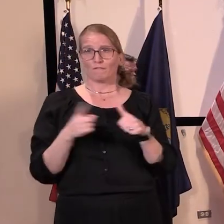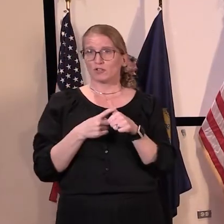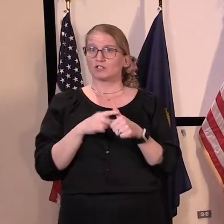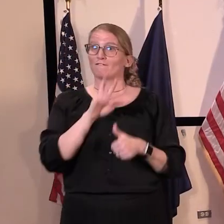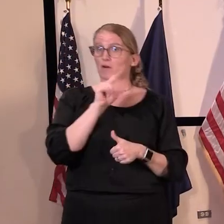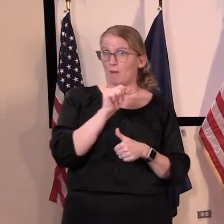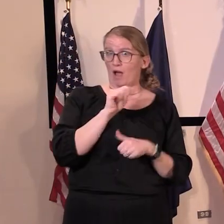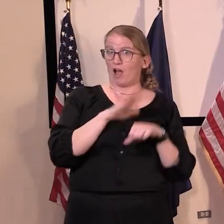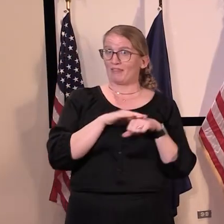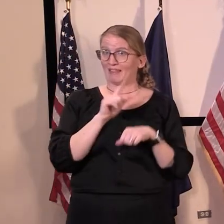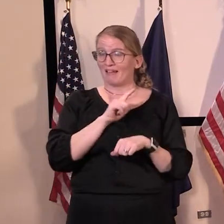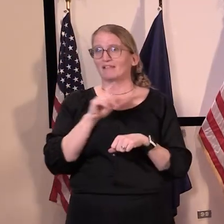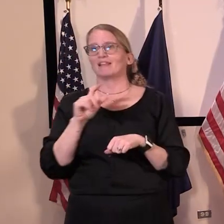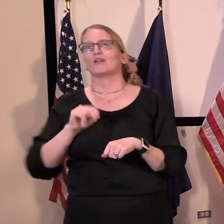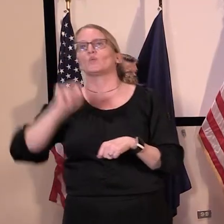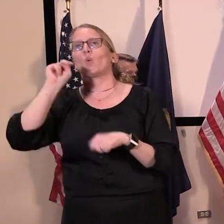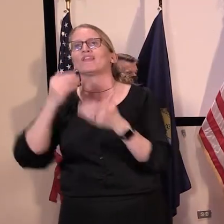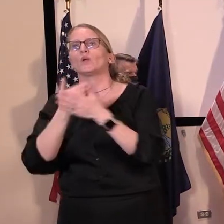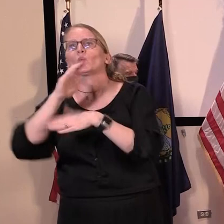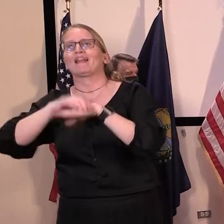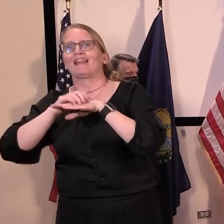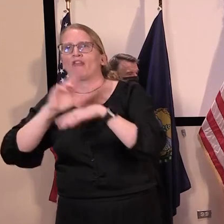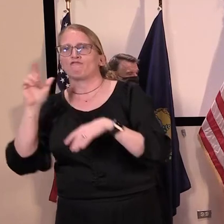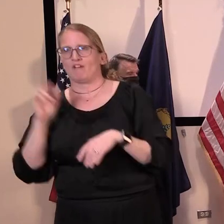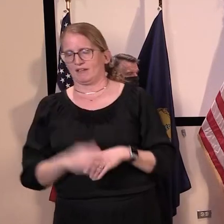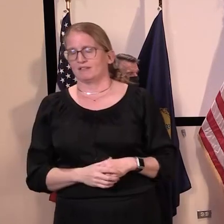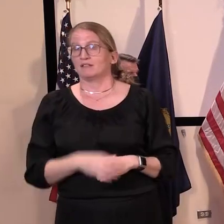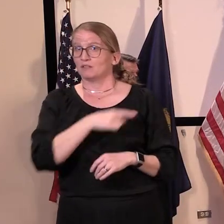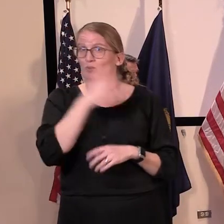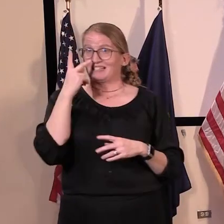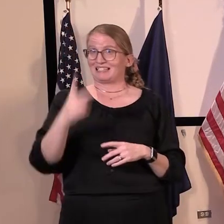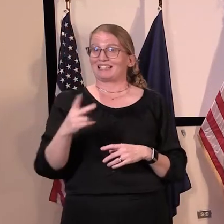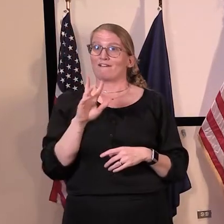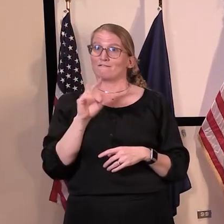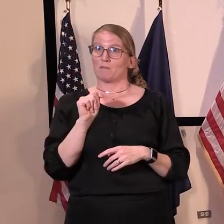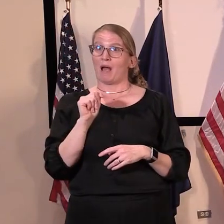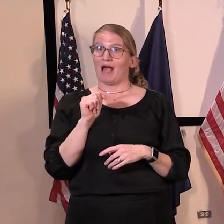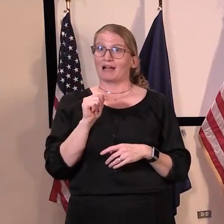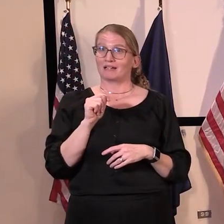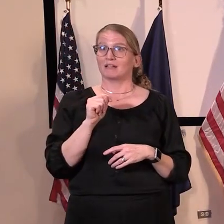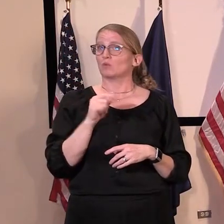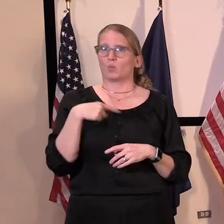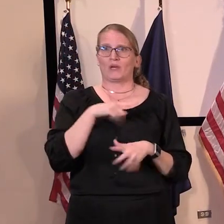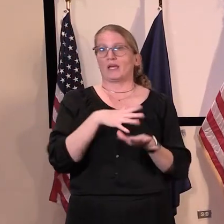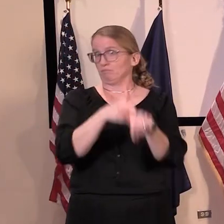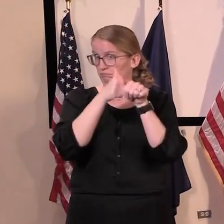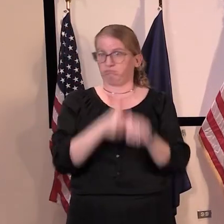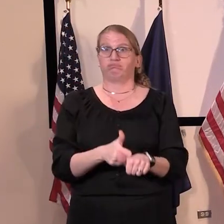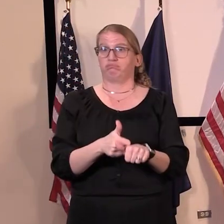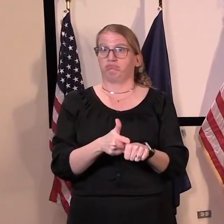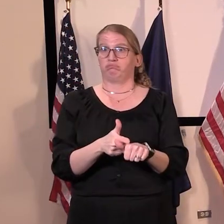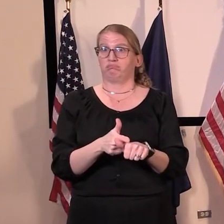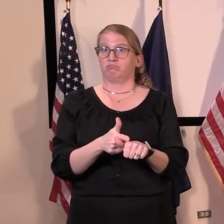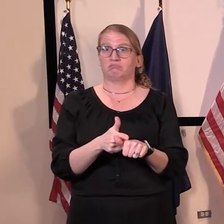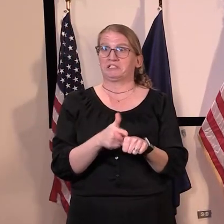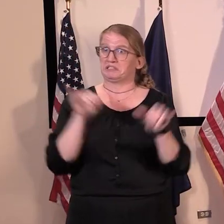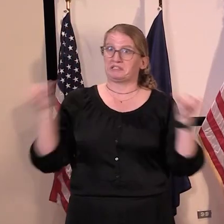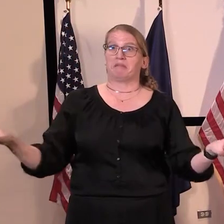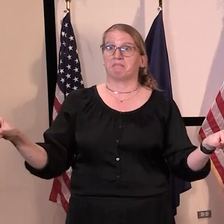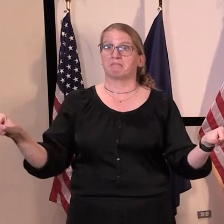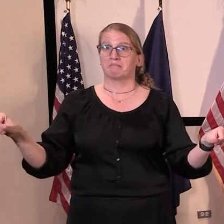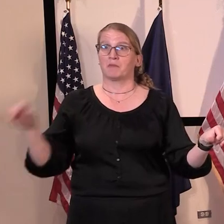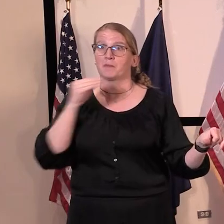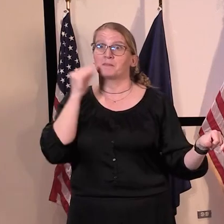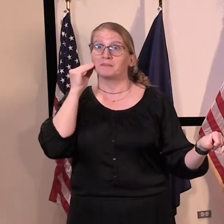Northern New England on the right. You can clearly see Vermont's high level of compliance, and that also compares